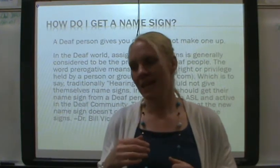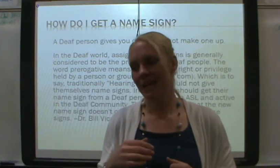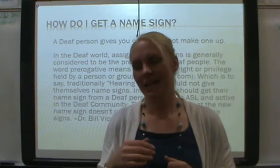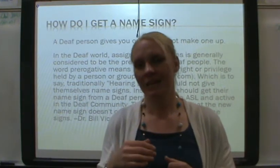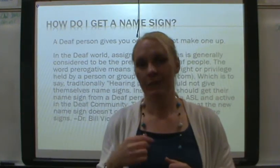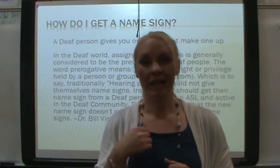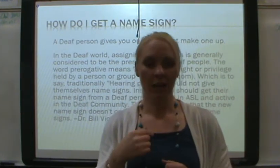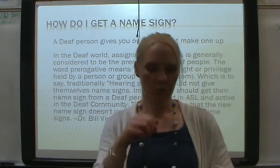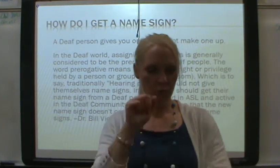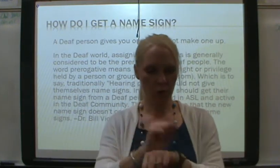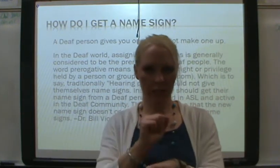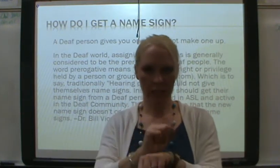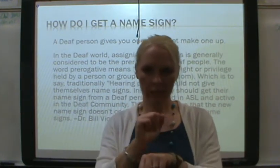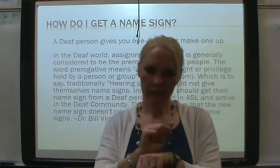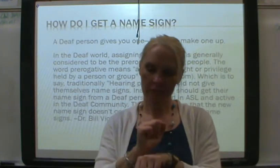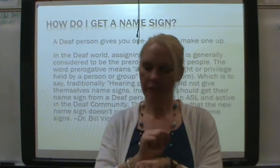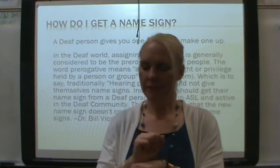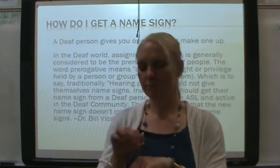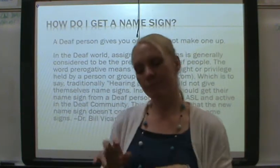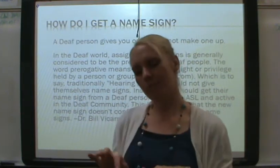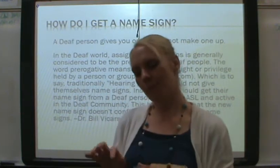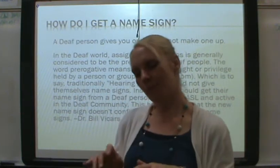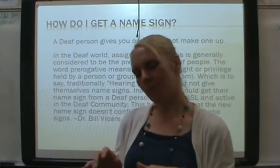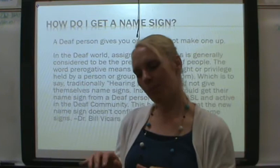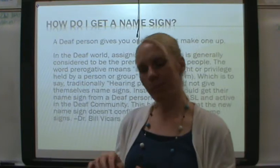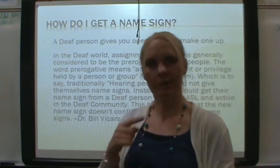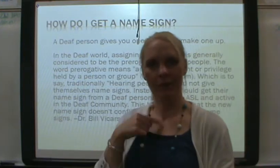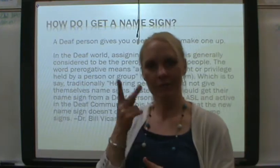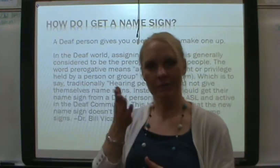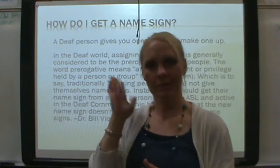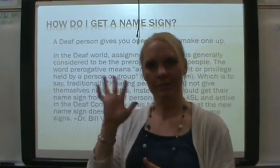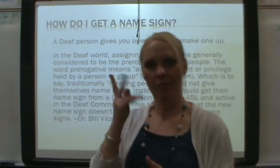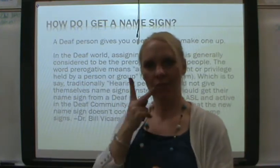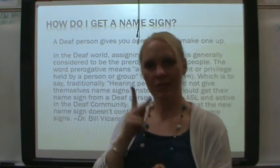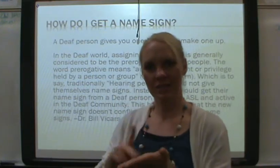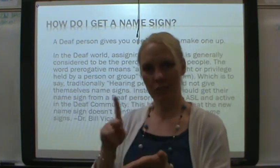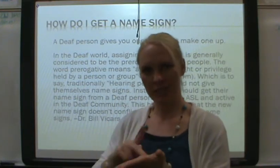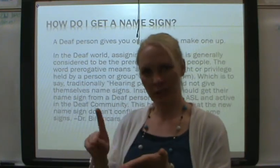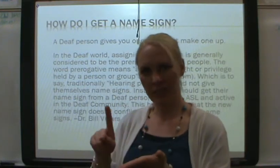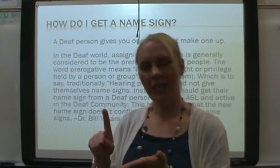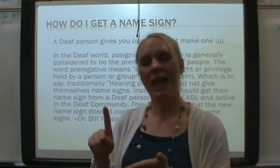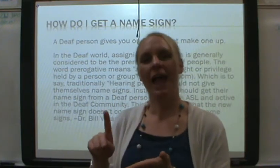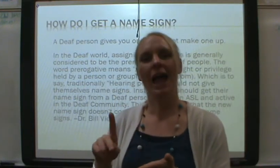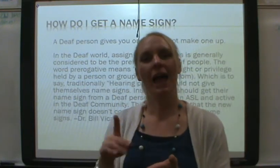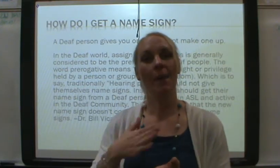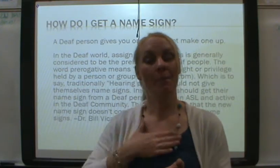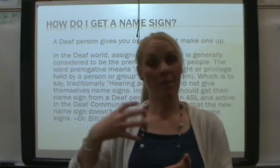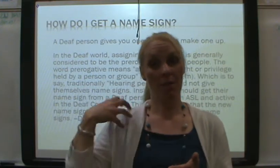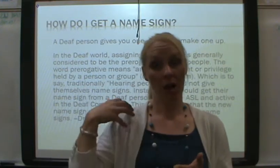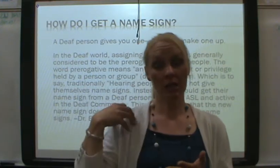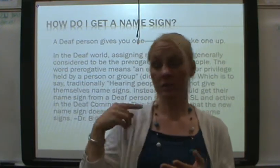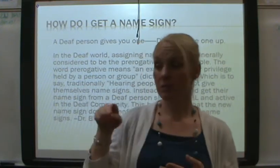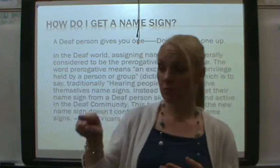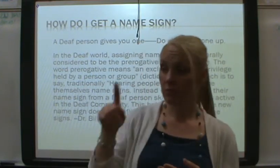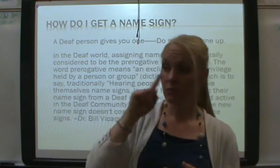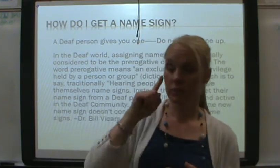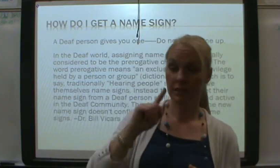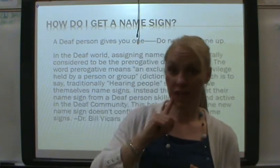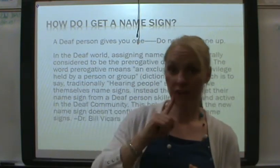Uh, right? I was working. Right? Boop, boop, boop, boop. That was before secretary. And my boss, Deaf,